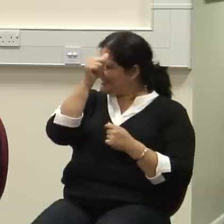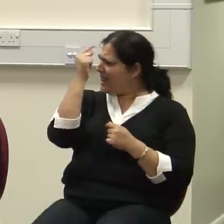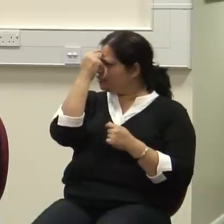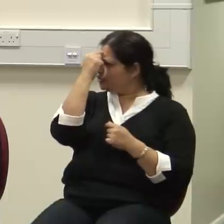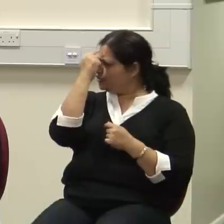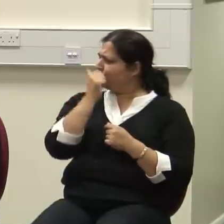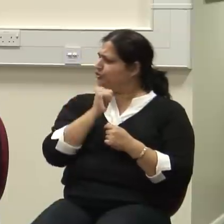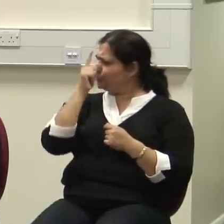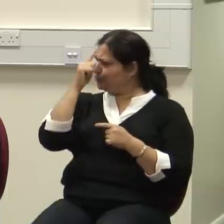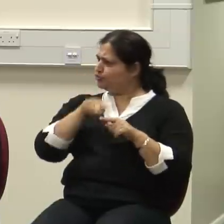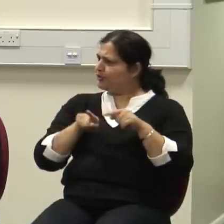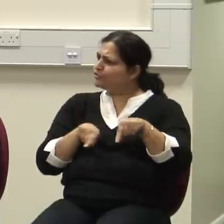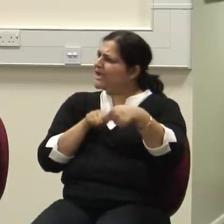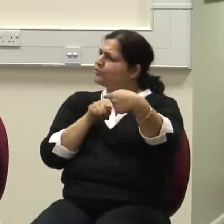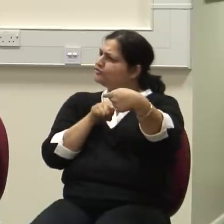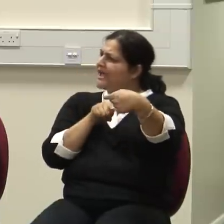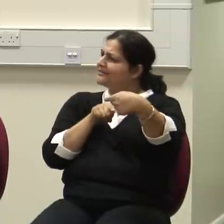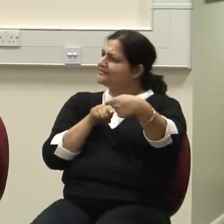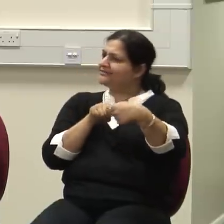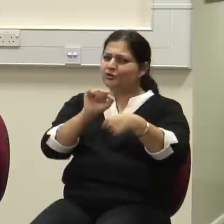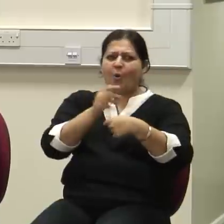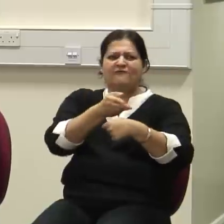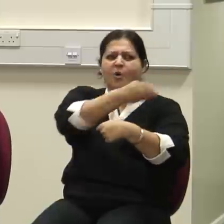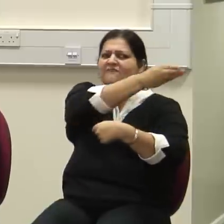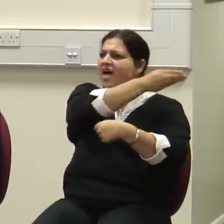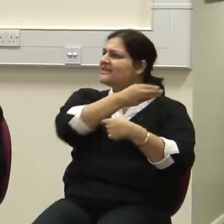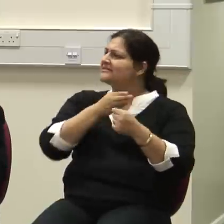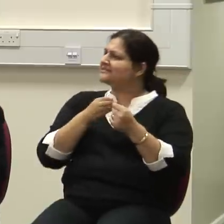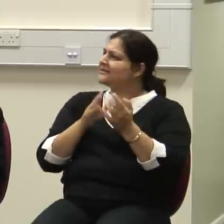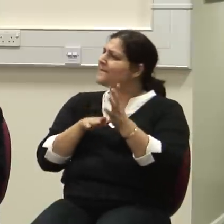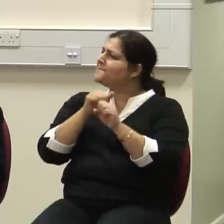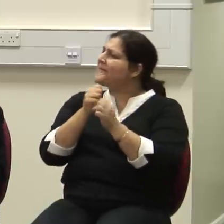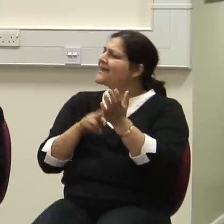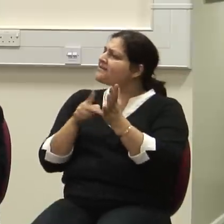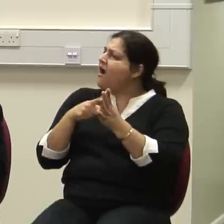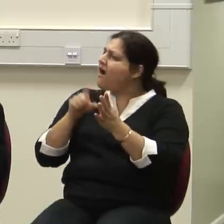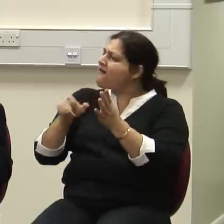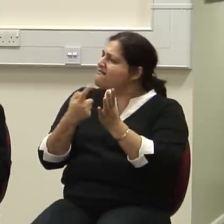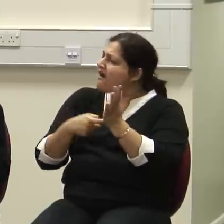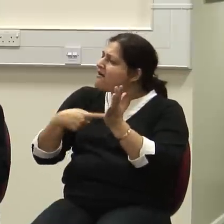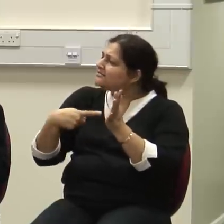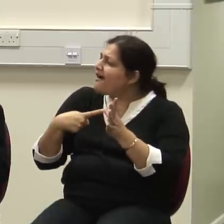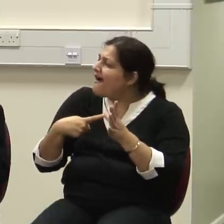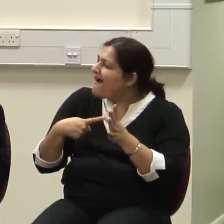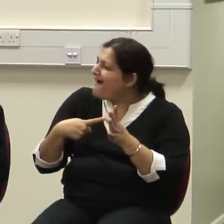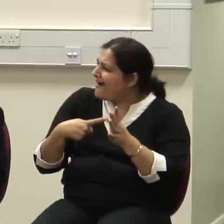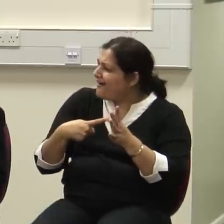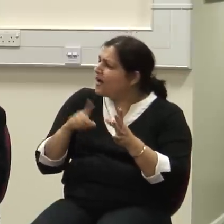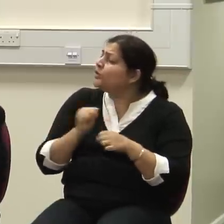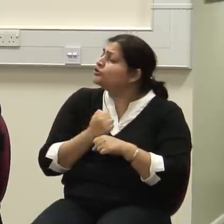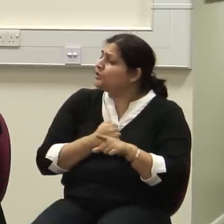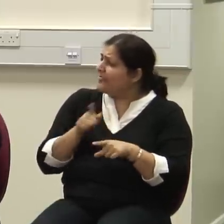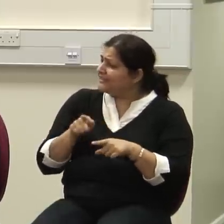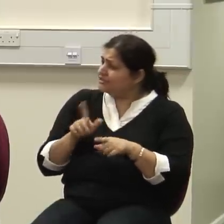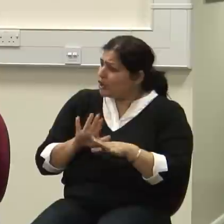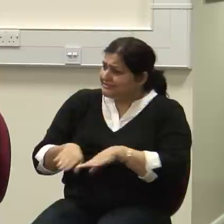is what the Magna Carta tried to do. I mean, this is a continuous struggle. What's the Magna Carta about? That was not democracy. That was the